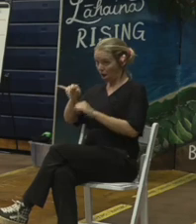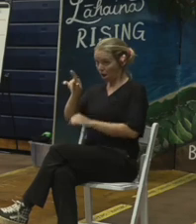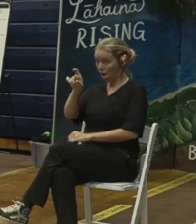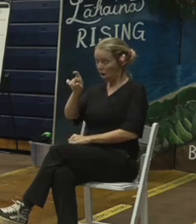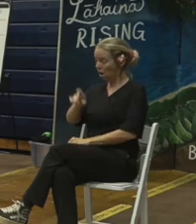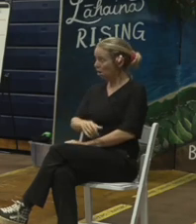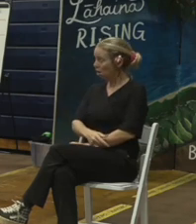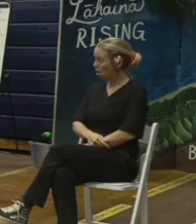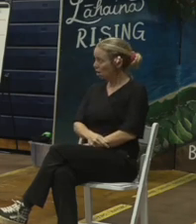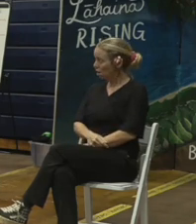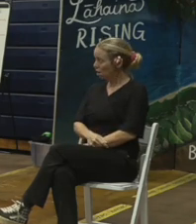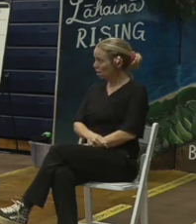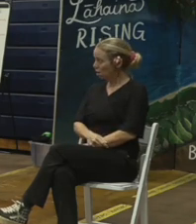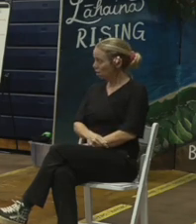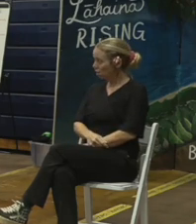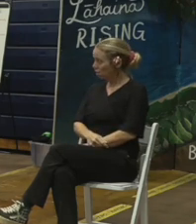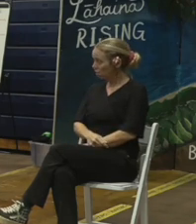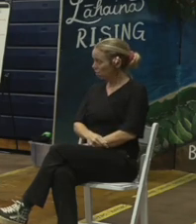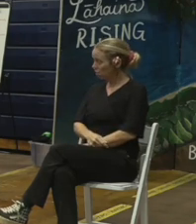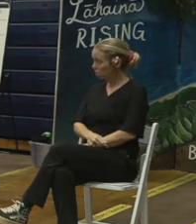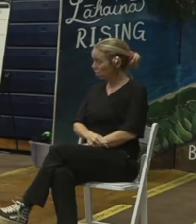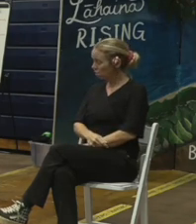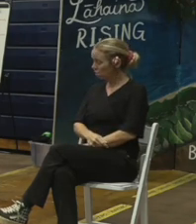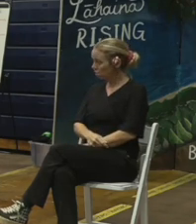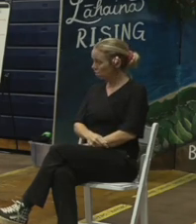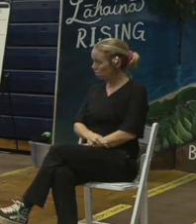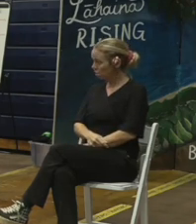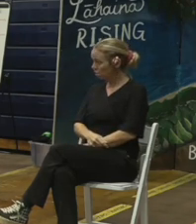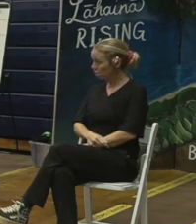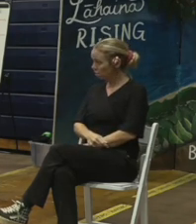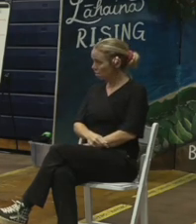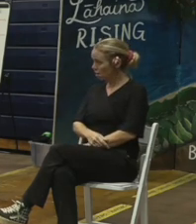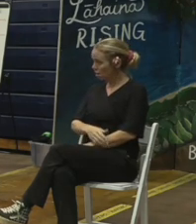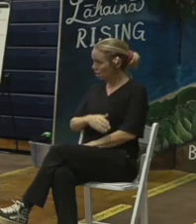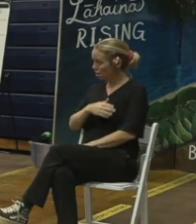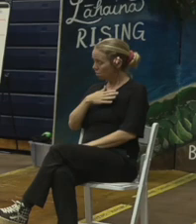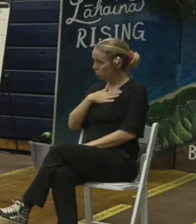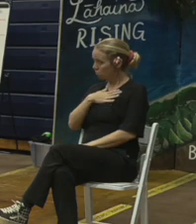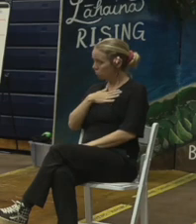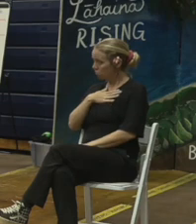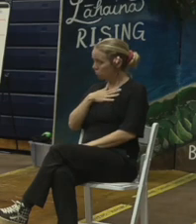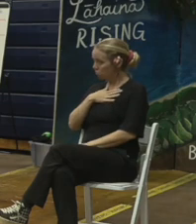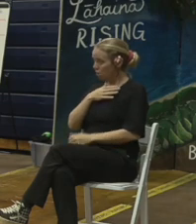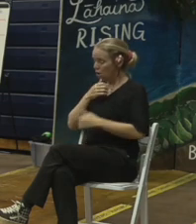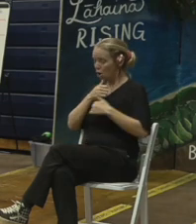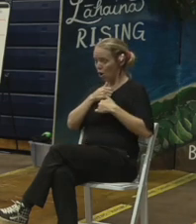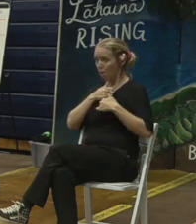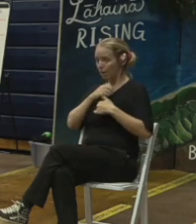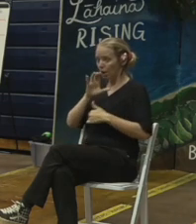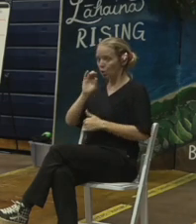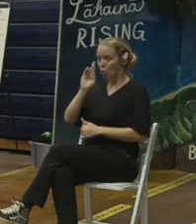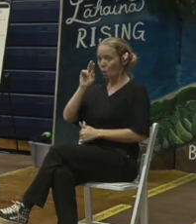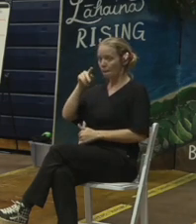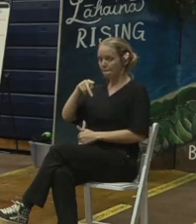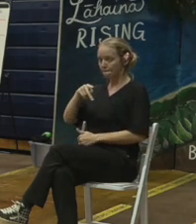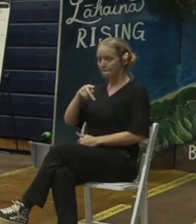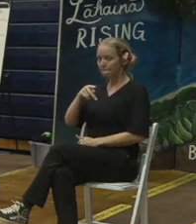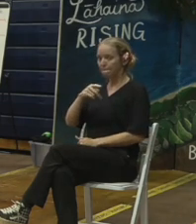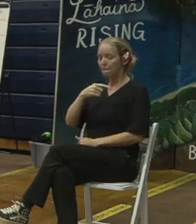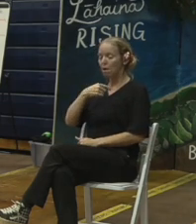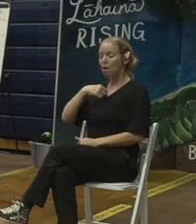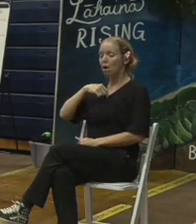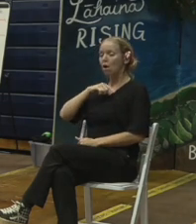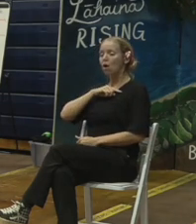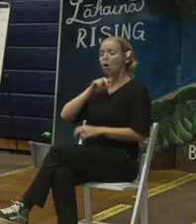so I can speak on behalf of what the task of the Corps of Engineers has is again our our monitors